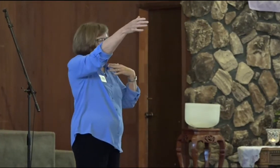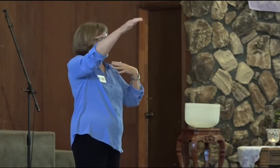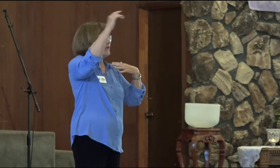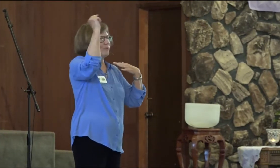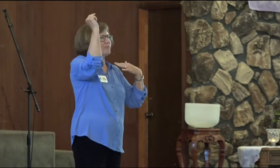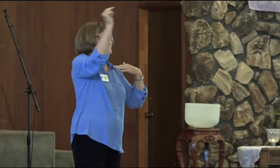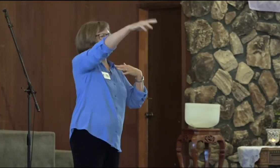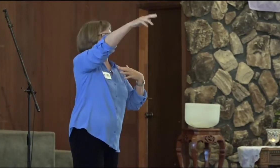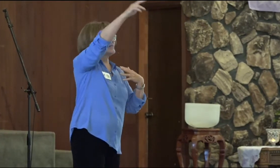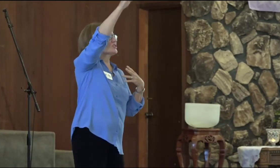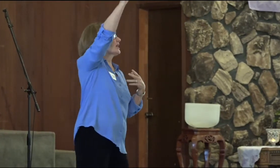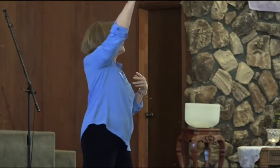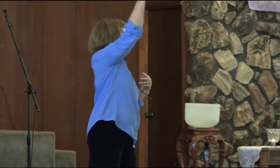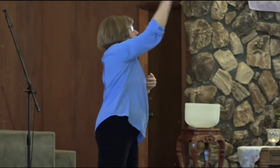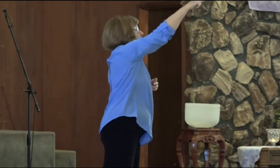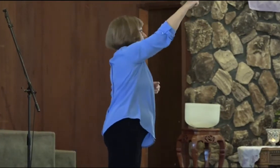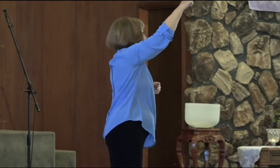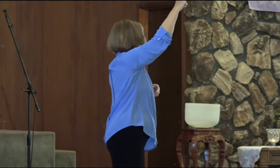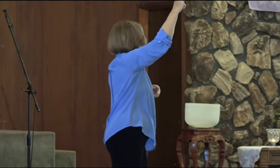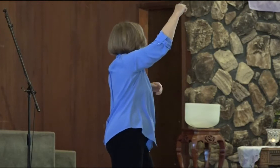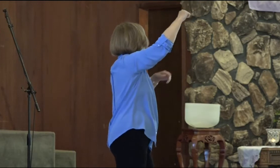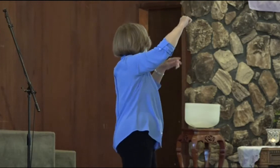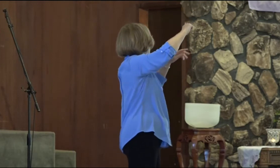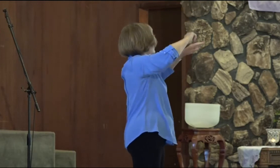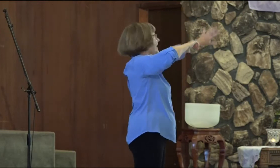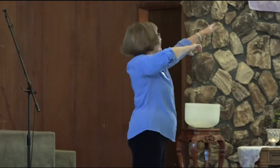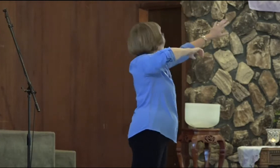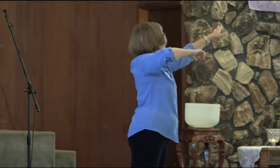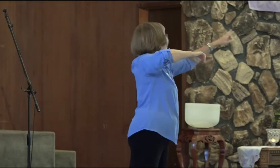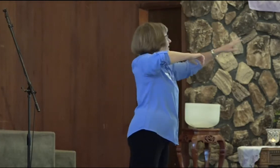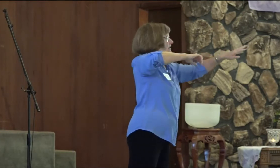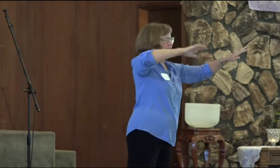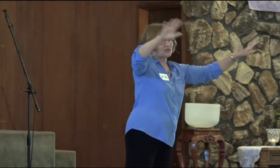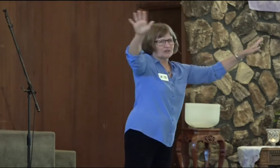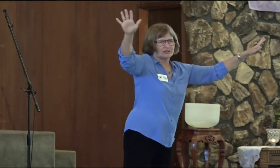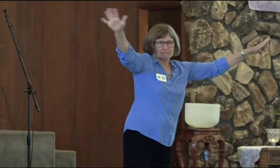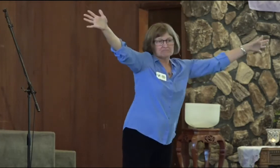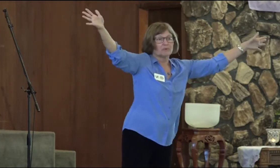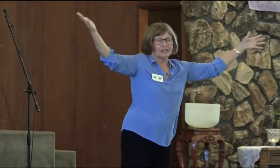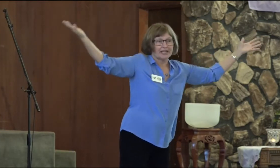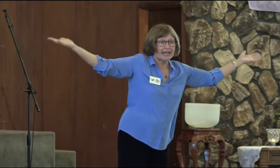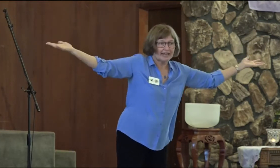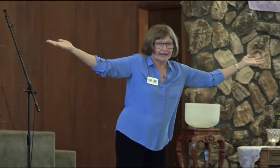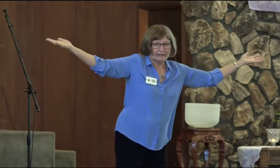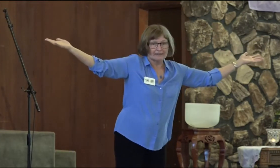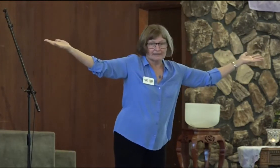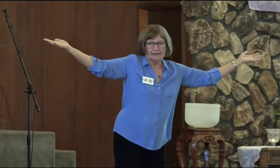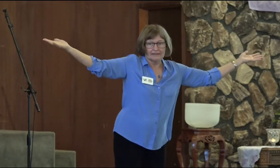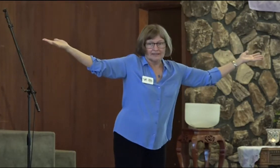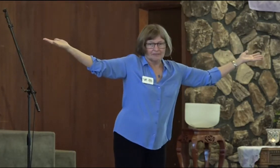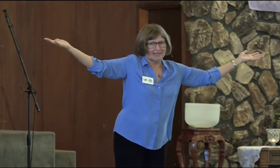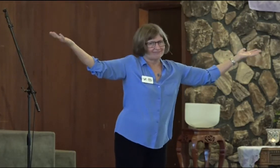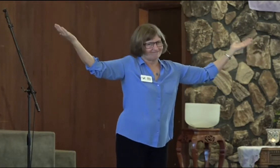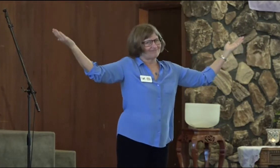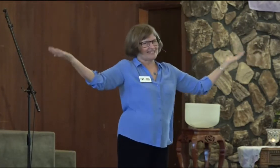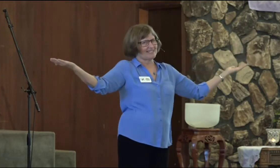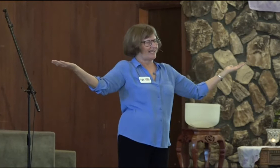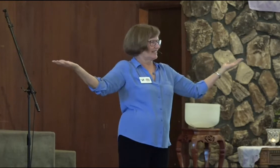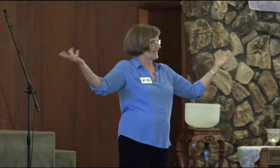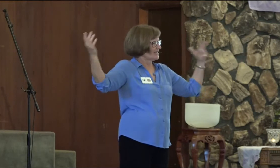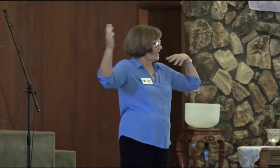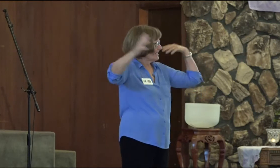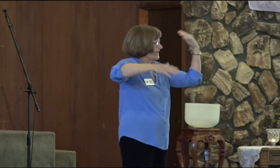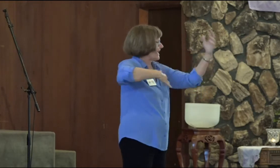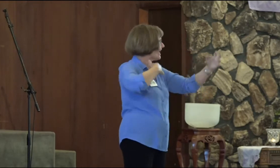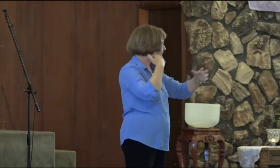and say, oh, this needs to change. That needs to change. That's no good. Well, you can. But it's